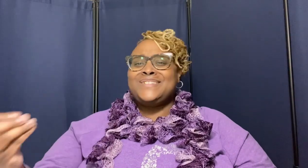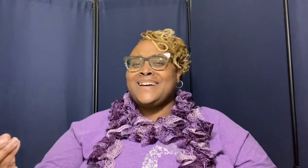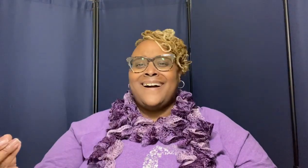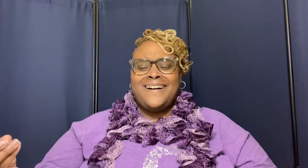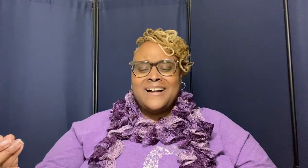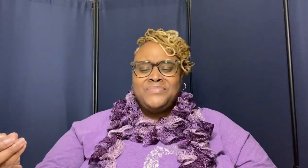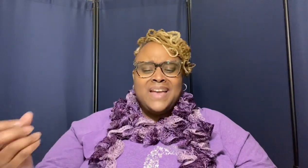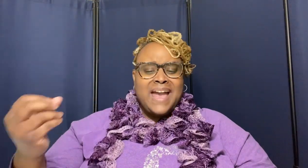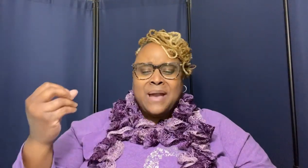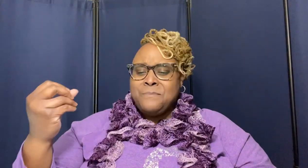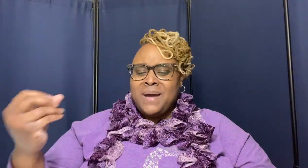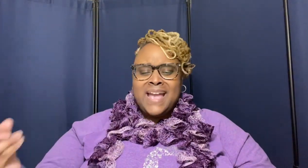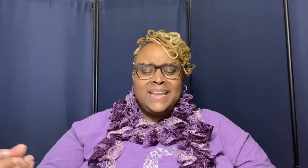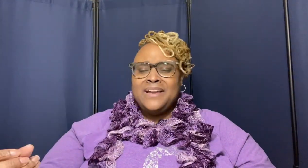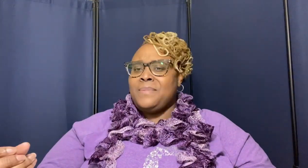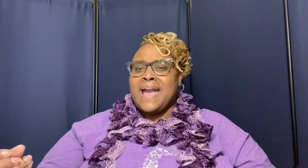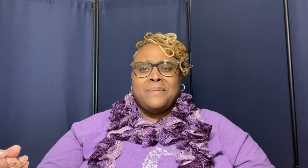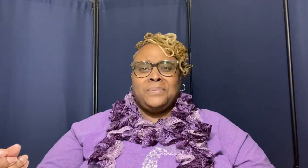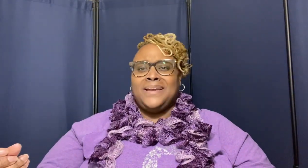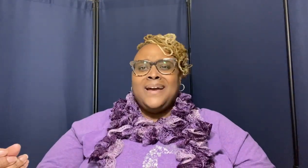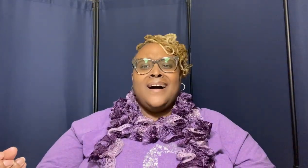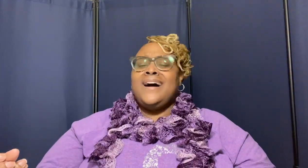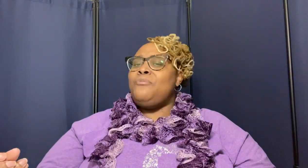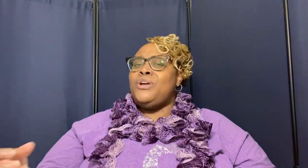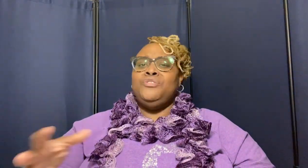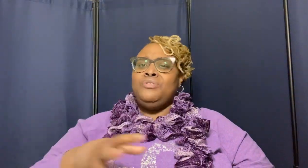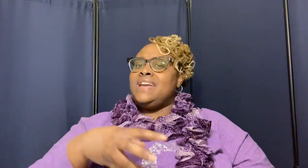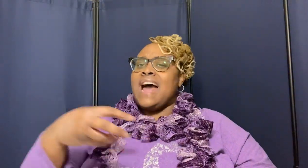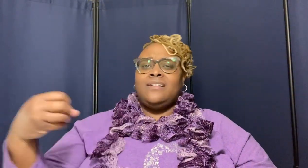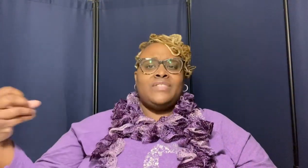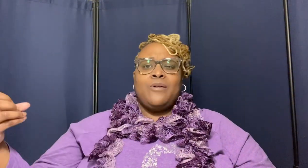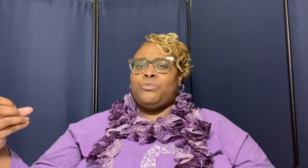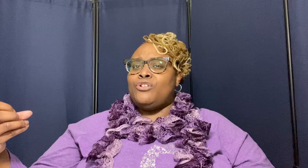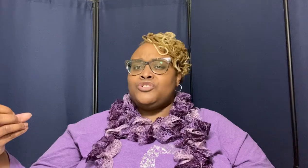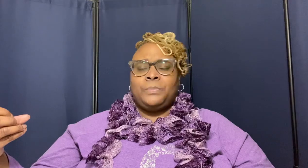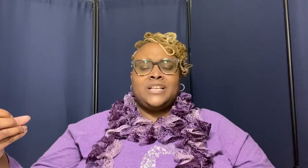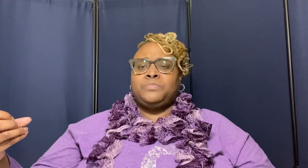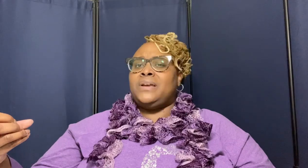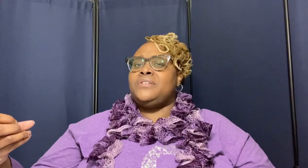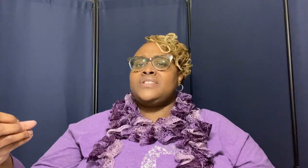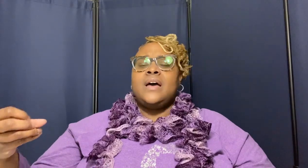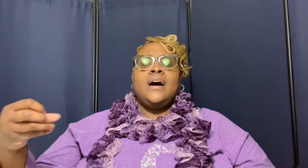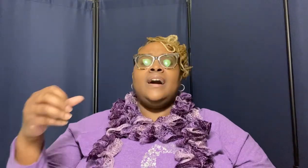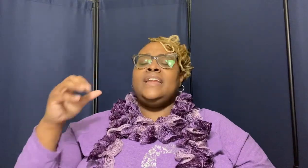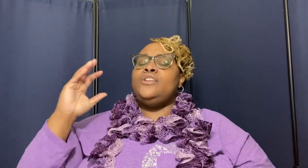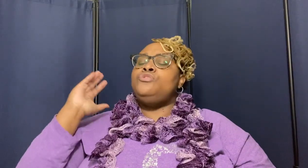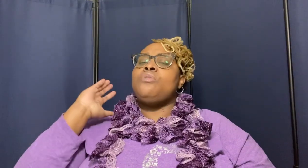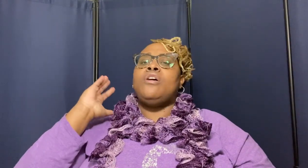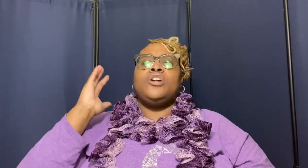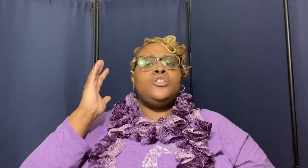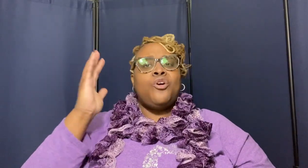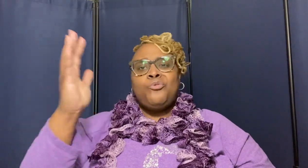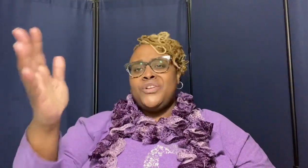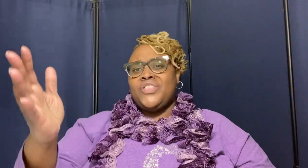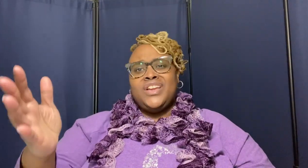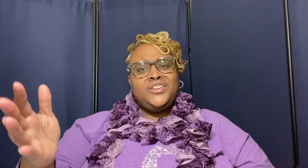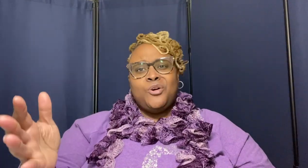god and made him happy huh when you get out of that worship experience honey you ought to know within your